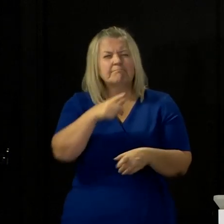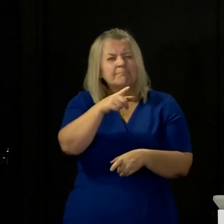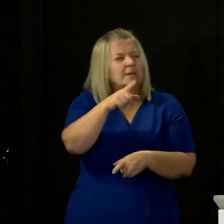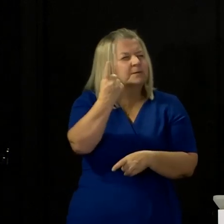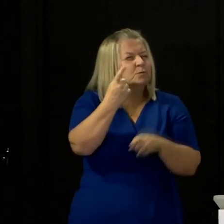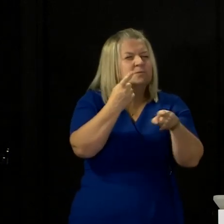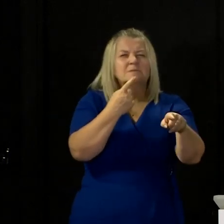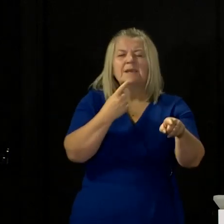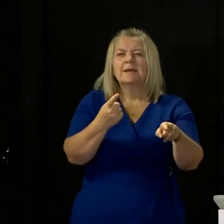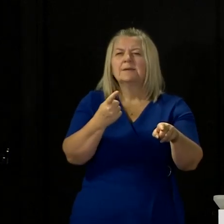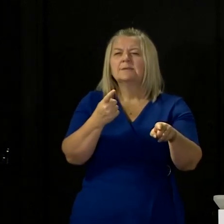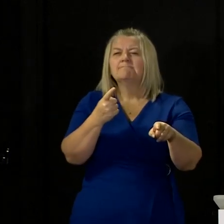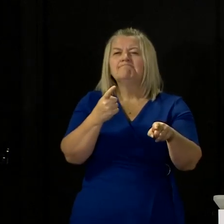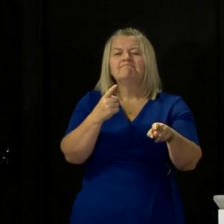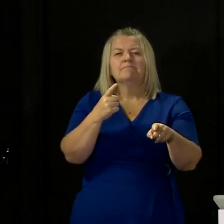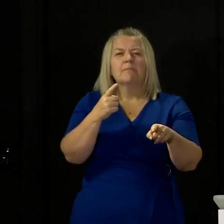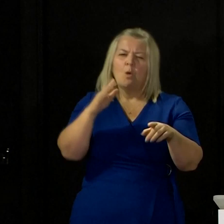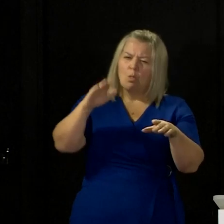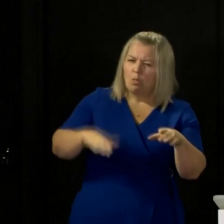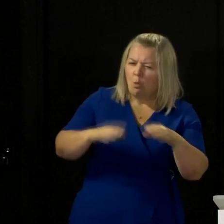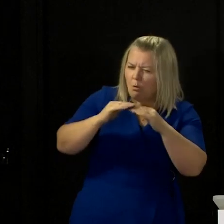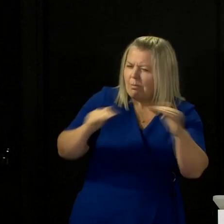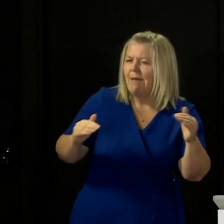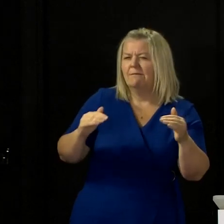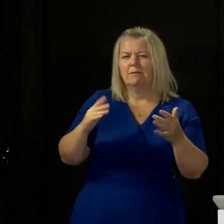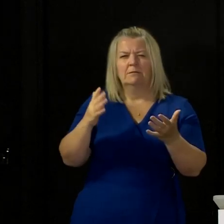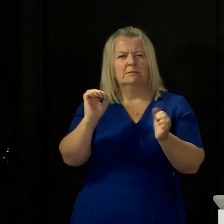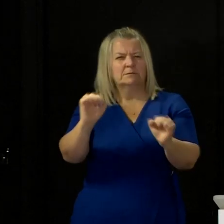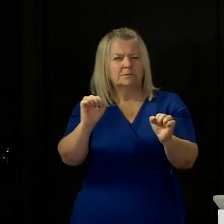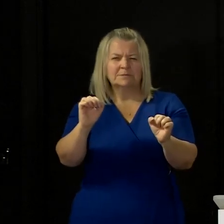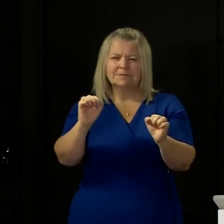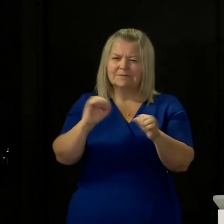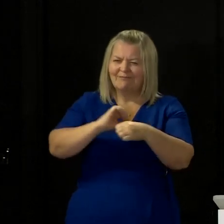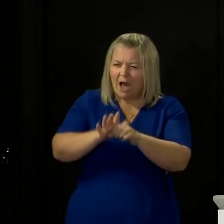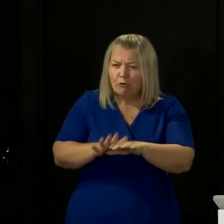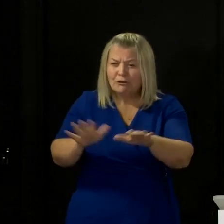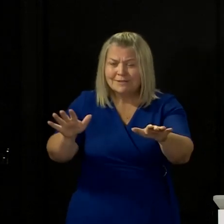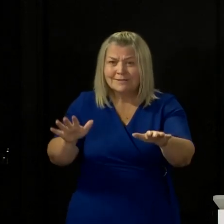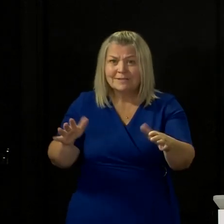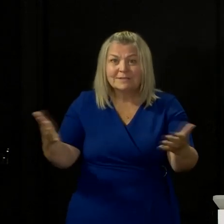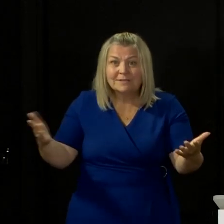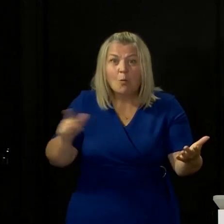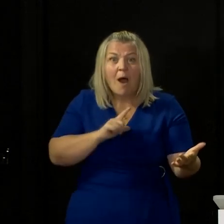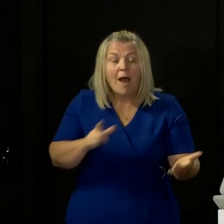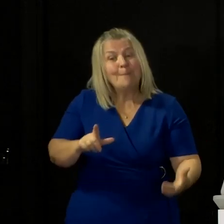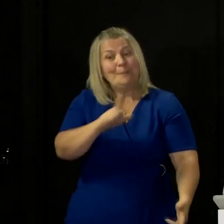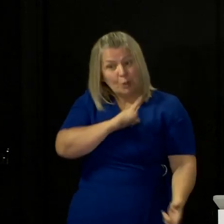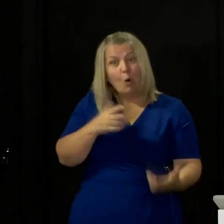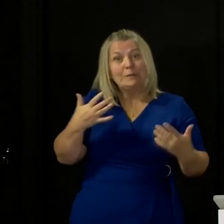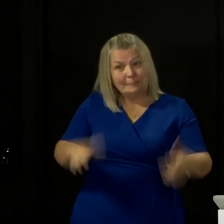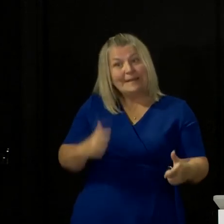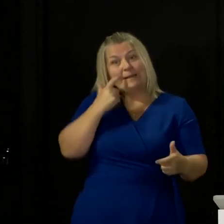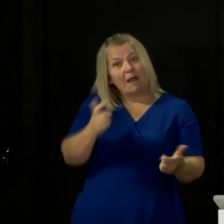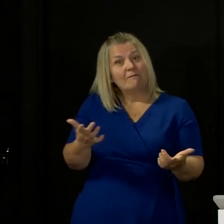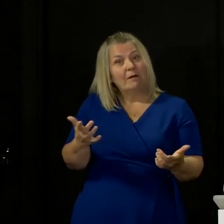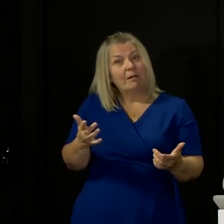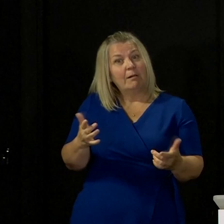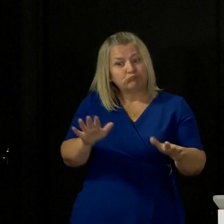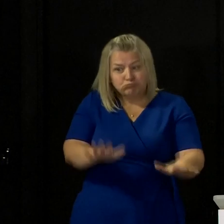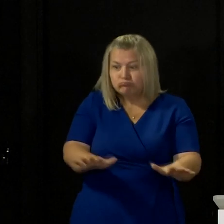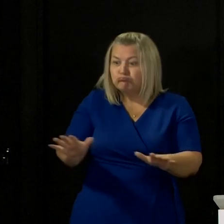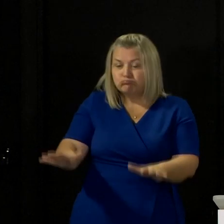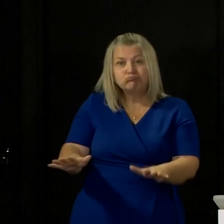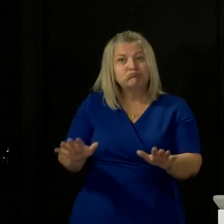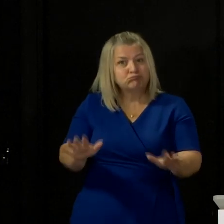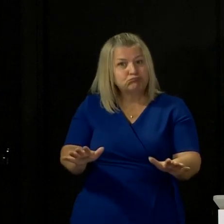that, you know, when he was quoting the low levels of the virus we now have, maybe that's because we have been going carefully and cautiously that